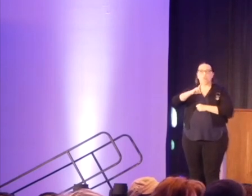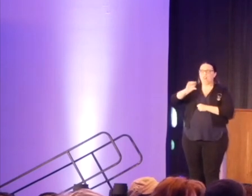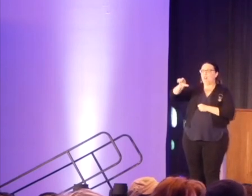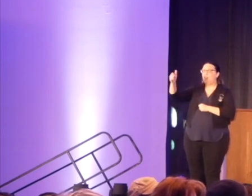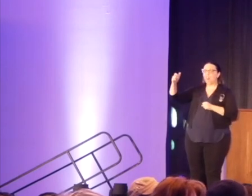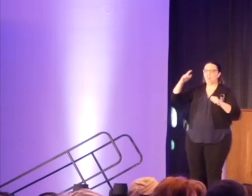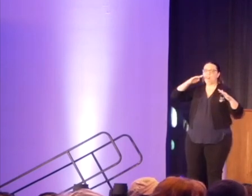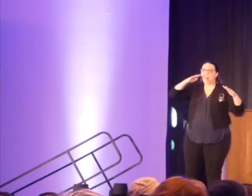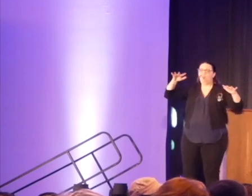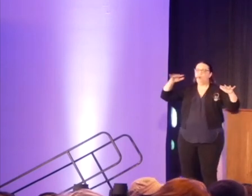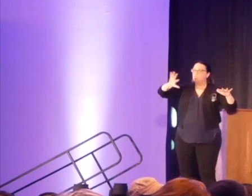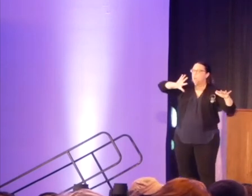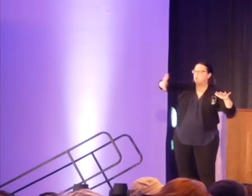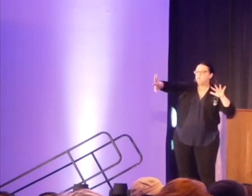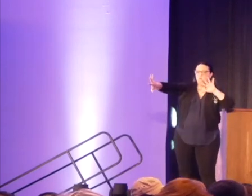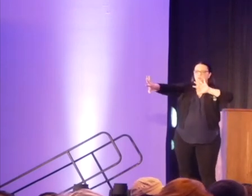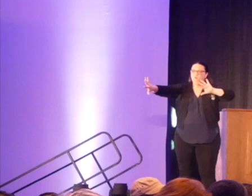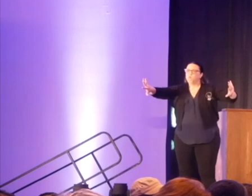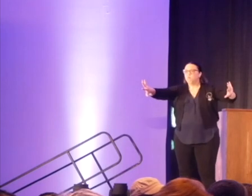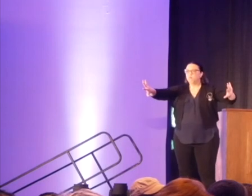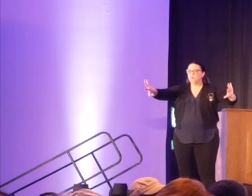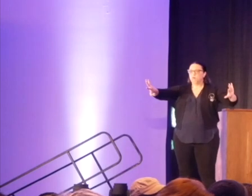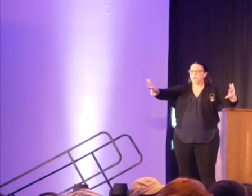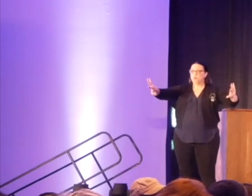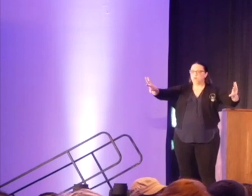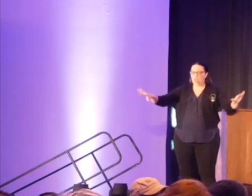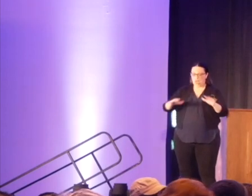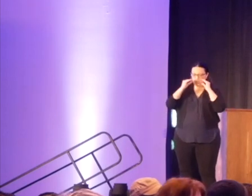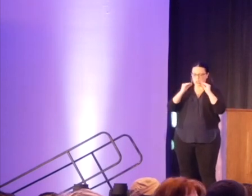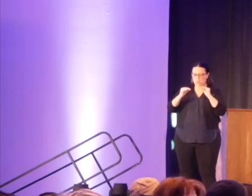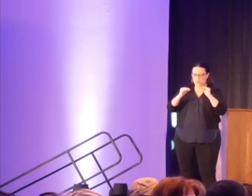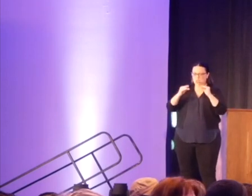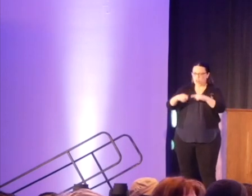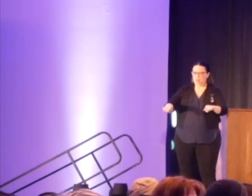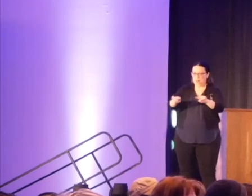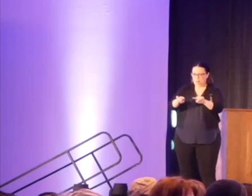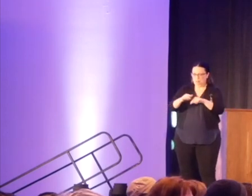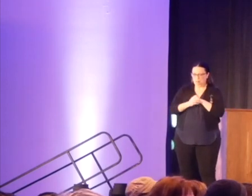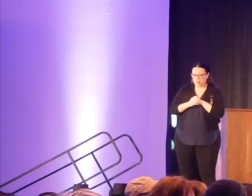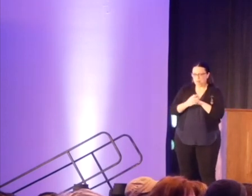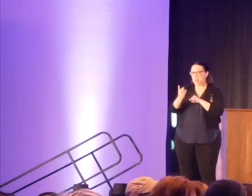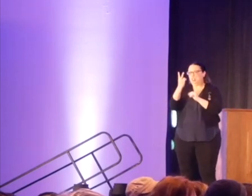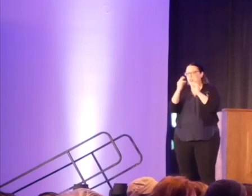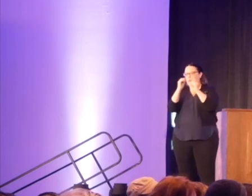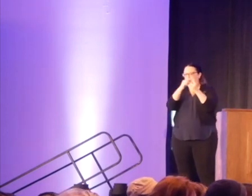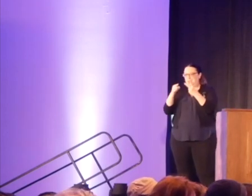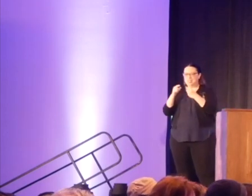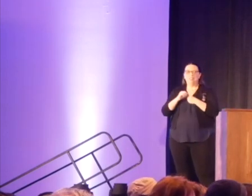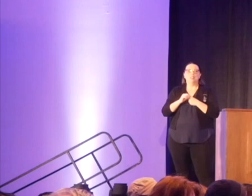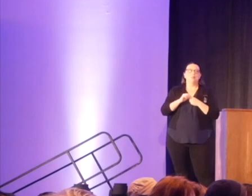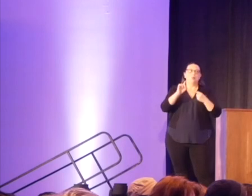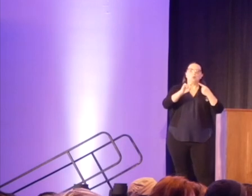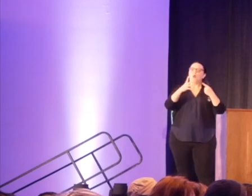sound designers and other light designers. then my last, well, I got two more points real quick. One, white